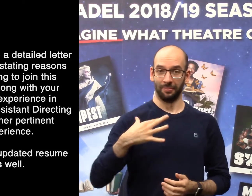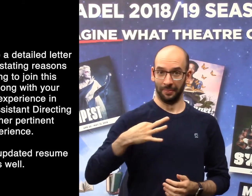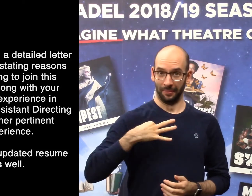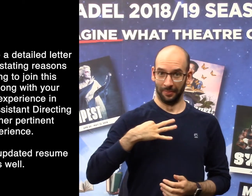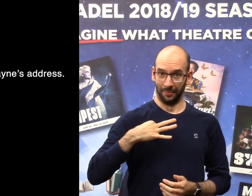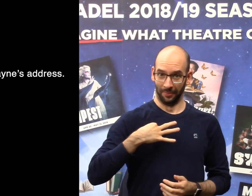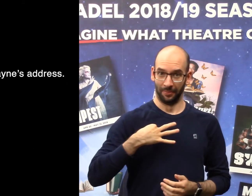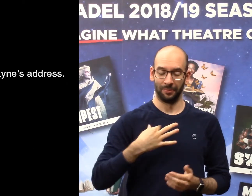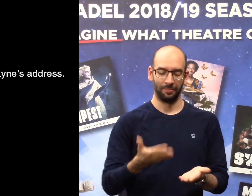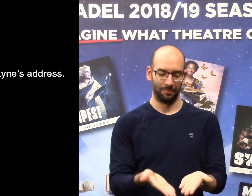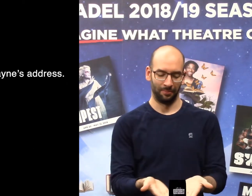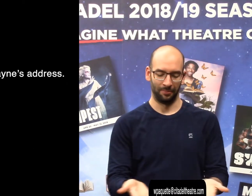Here's Wayne's address.